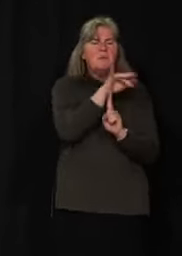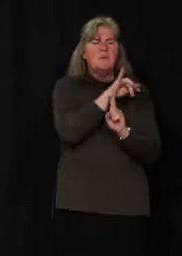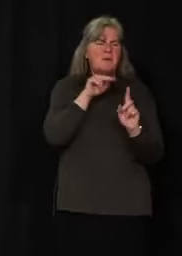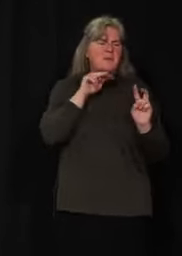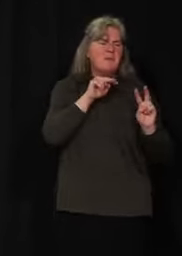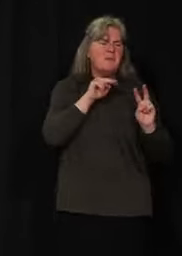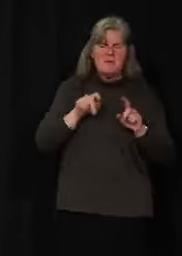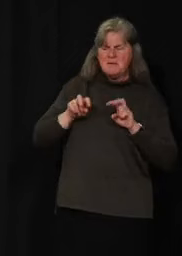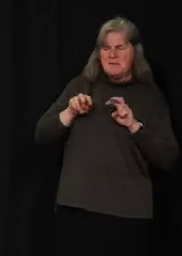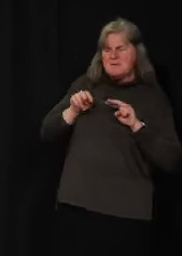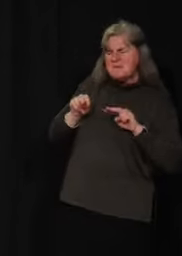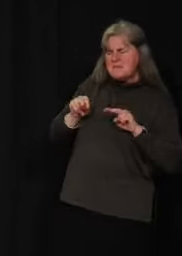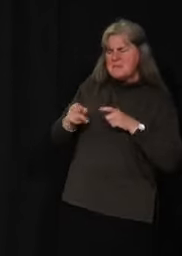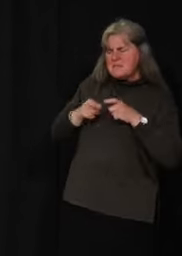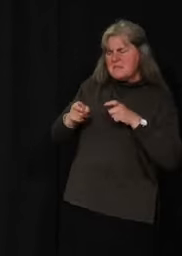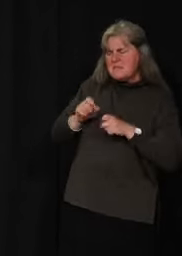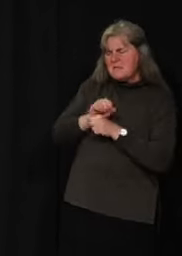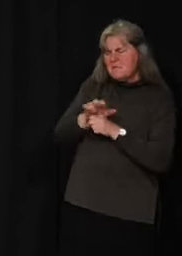this virus.